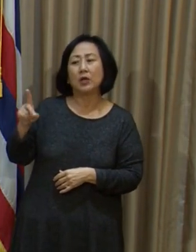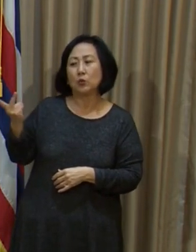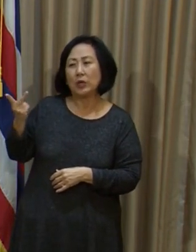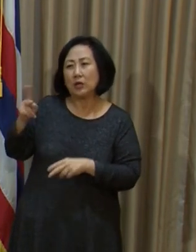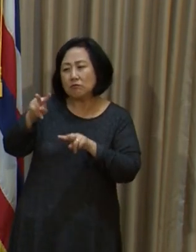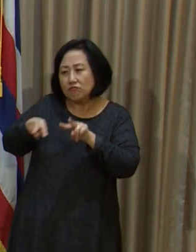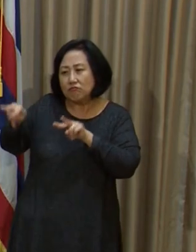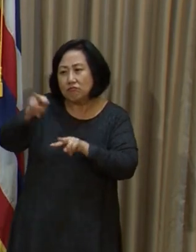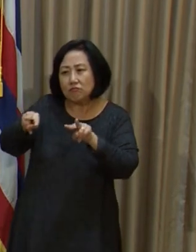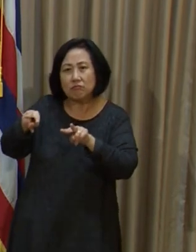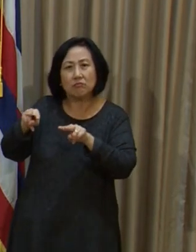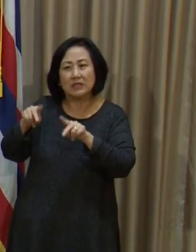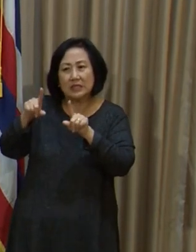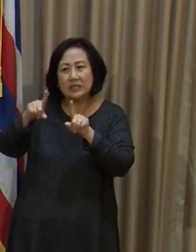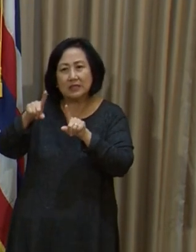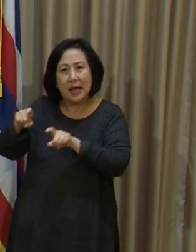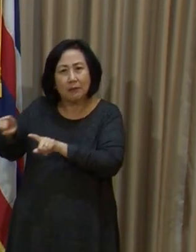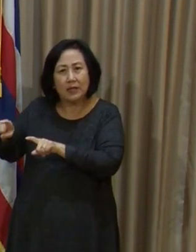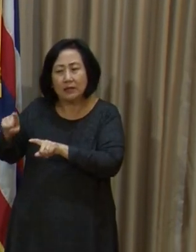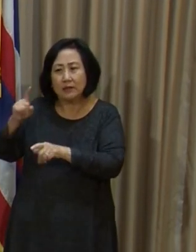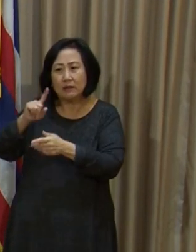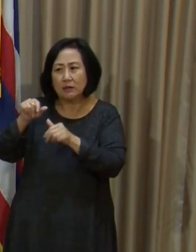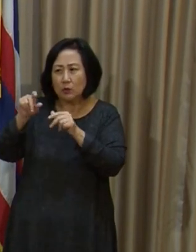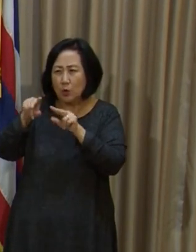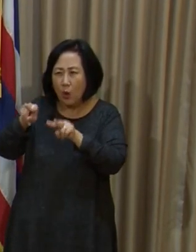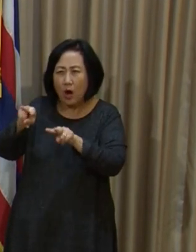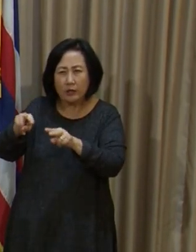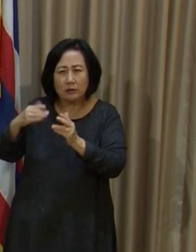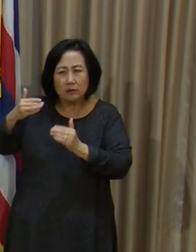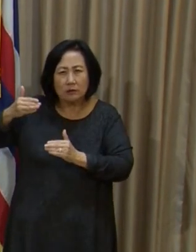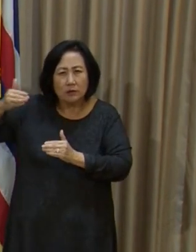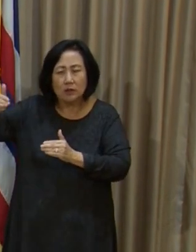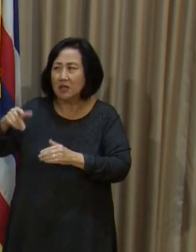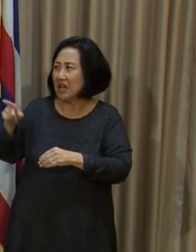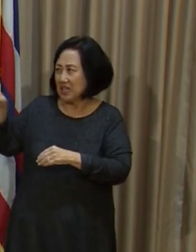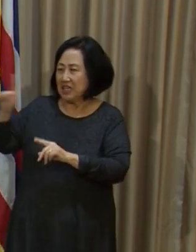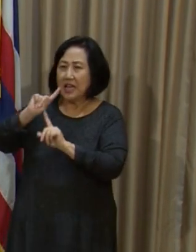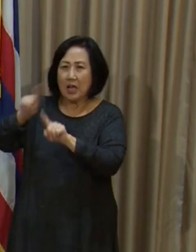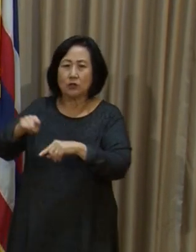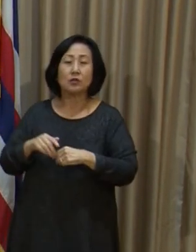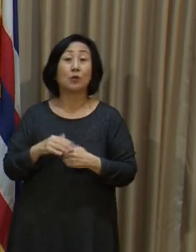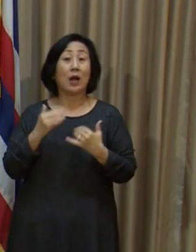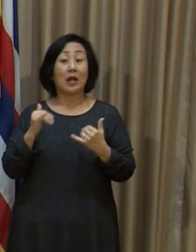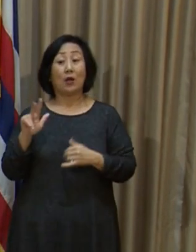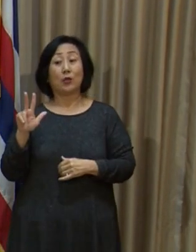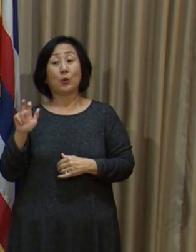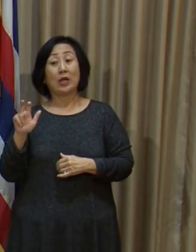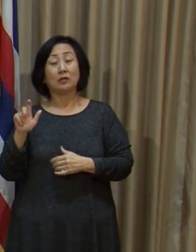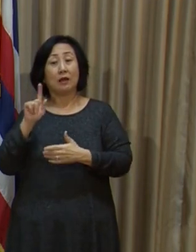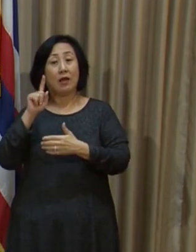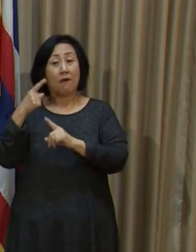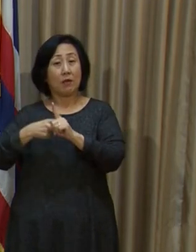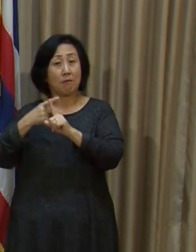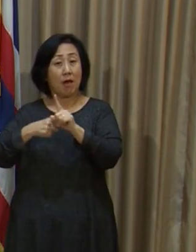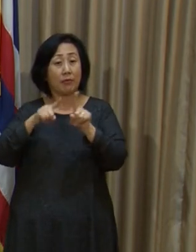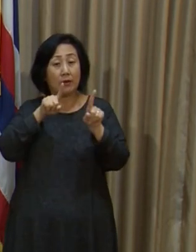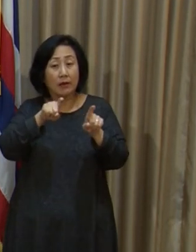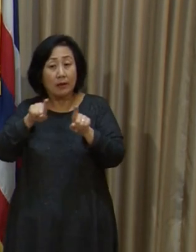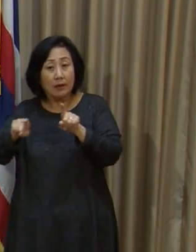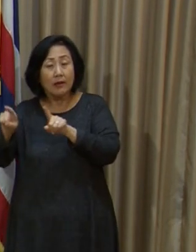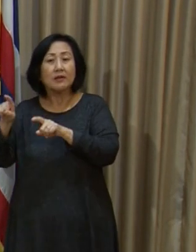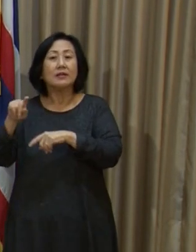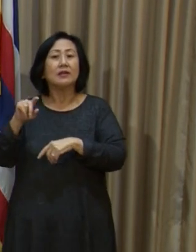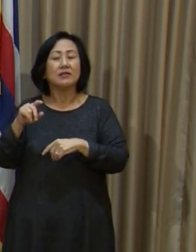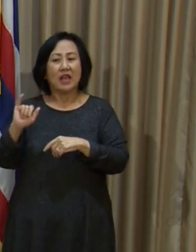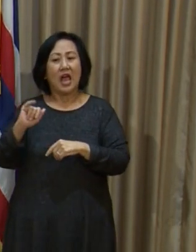sampling continuously. And I'll let him speak to that as well. Right now, the 300 samples a month has